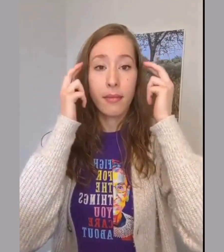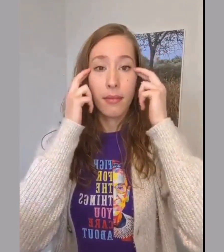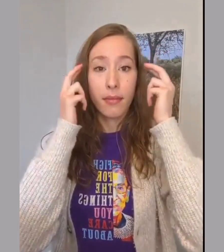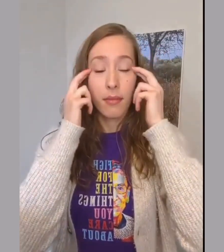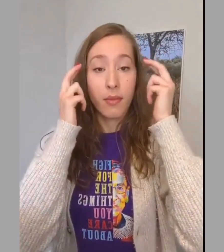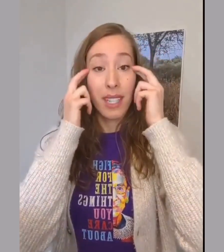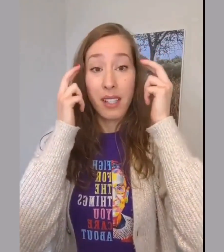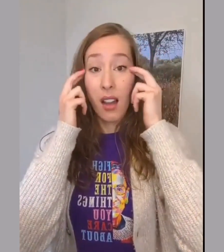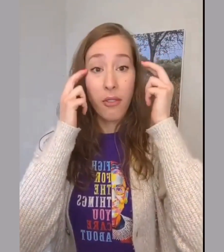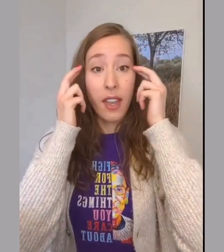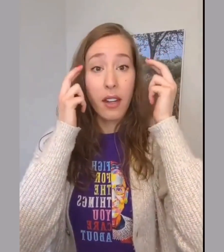It's not fair.